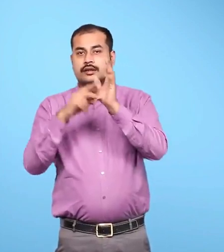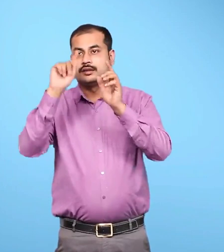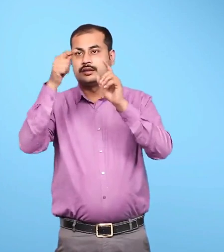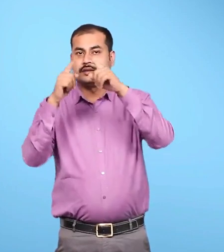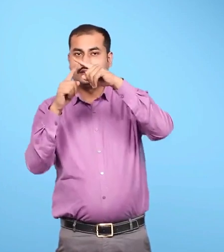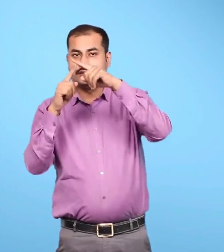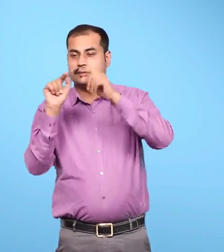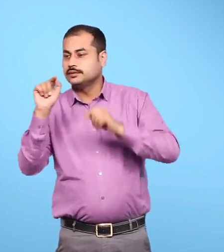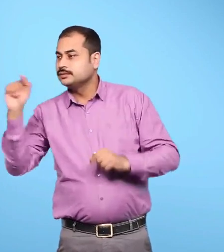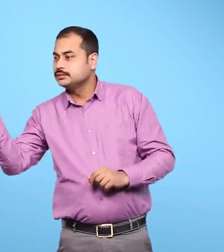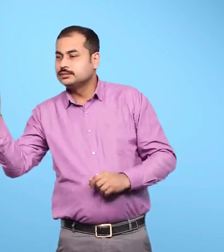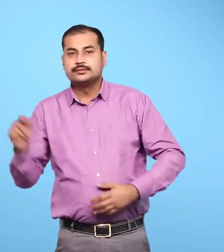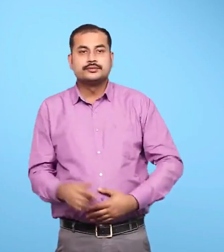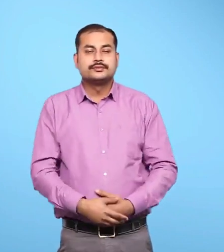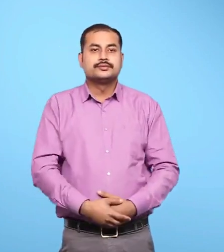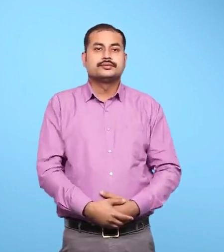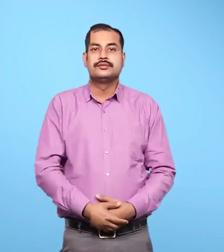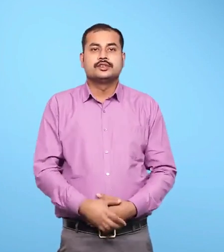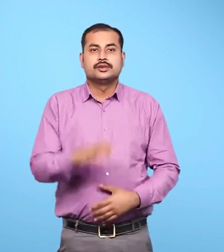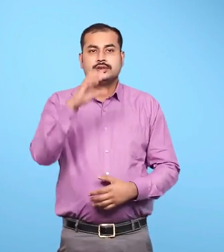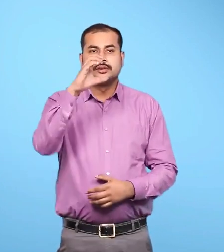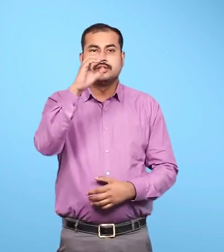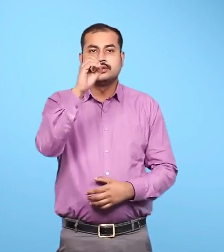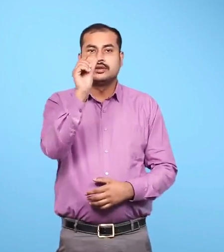Blank Blank Couldn't